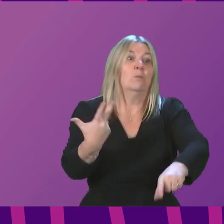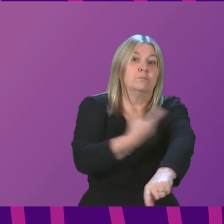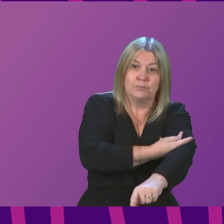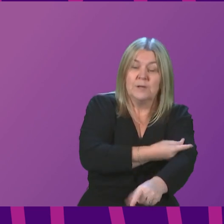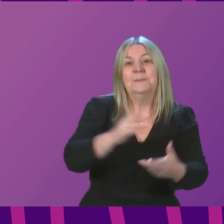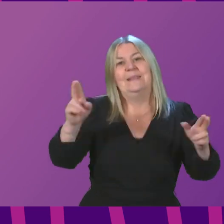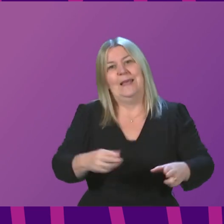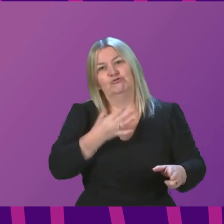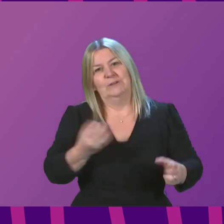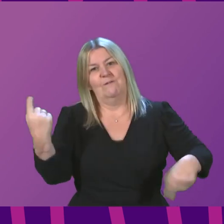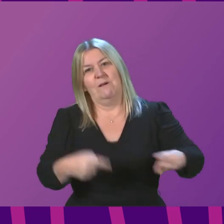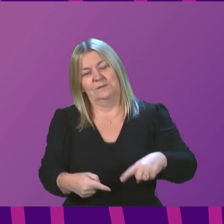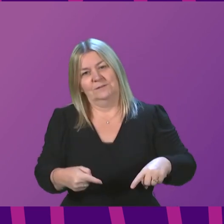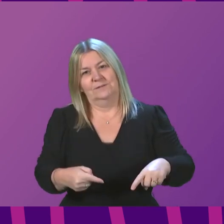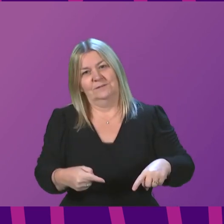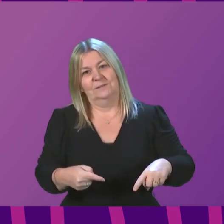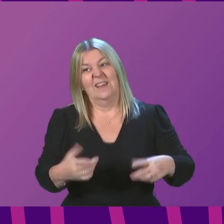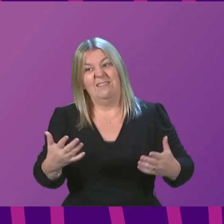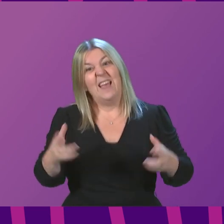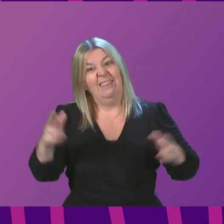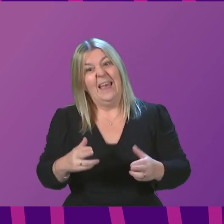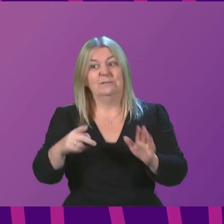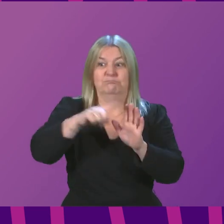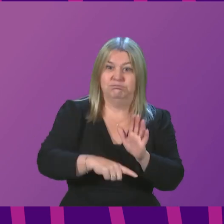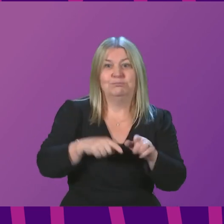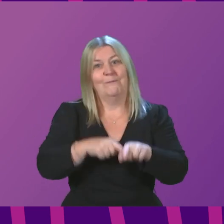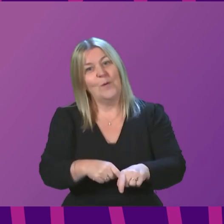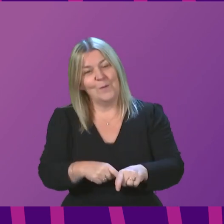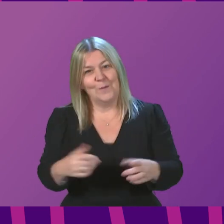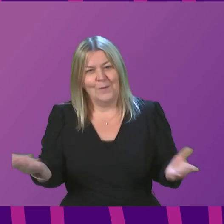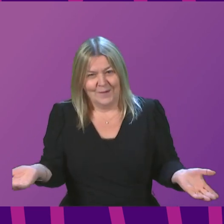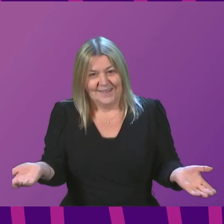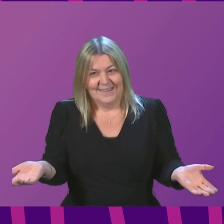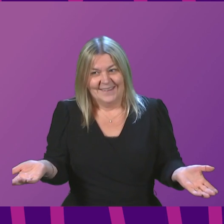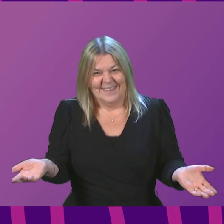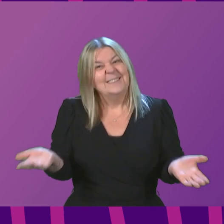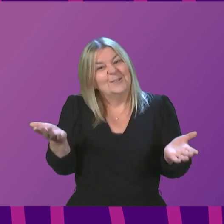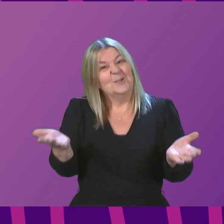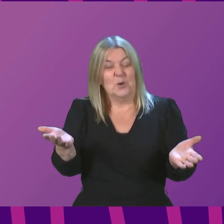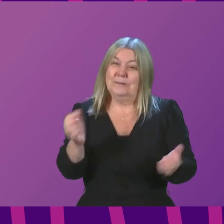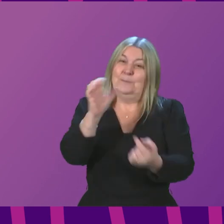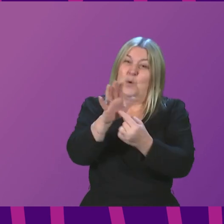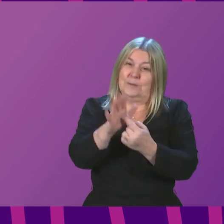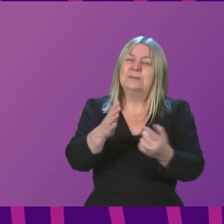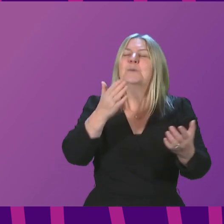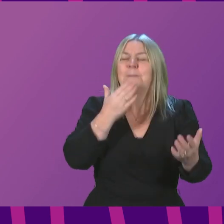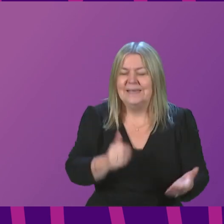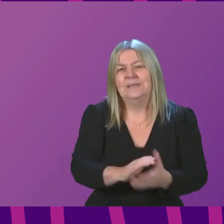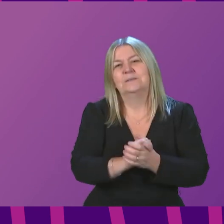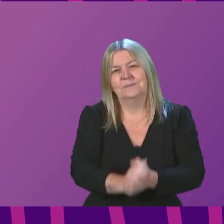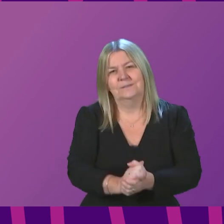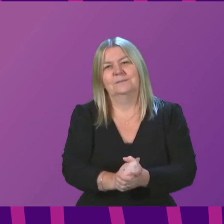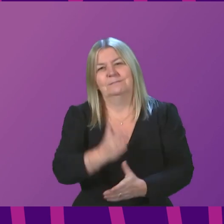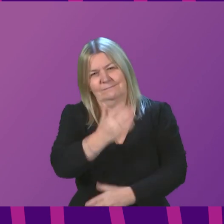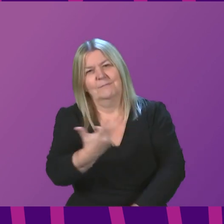the less need there will be for continued restrictions on how we live our lives. I do not think any of us can overstate the importance of booster vaccination